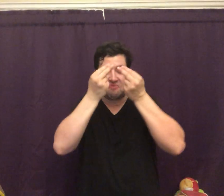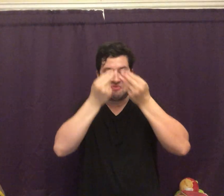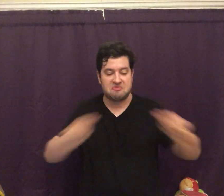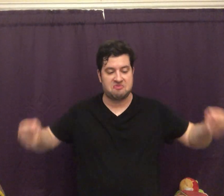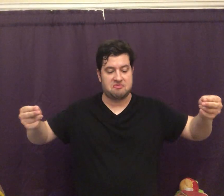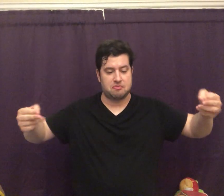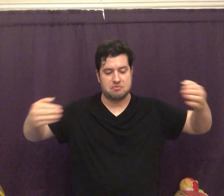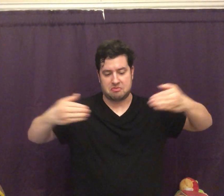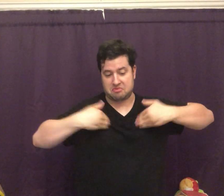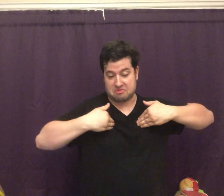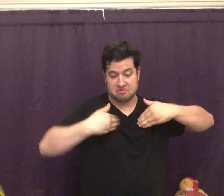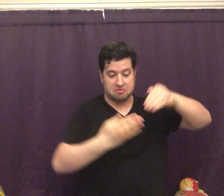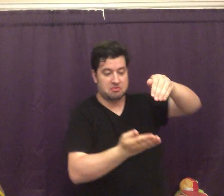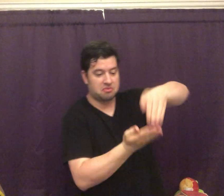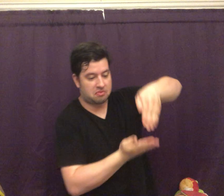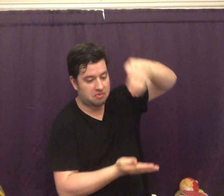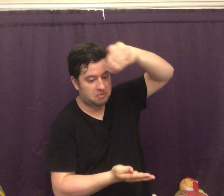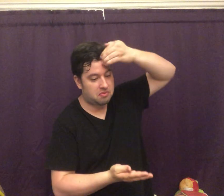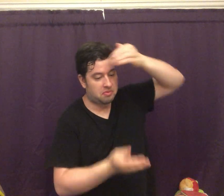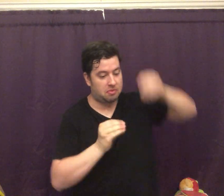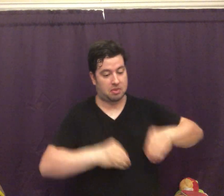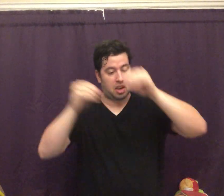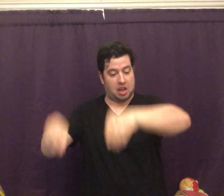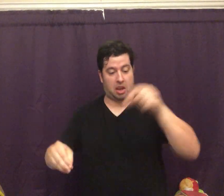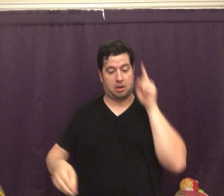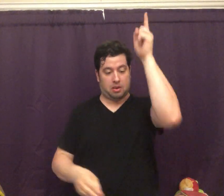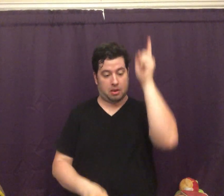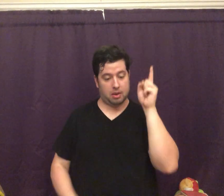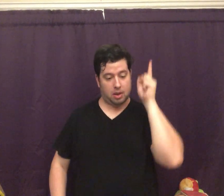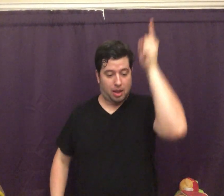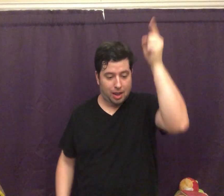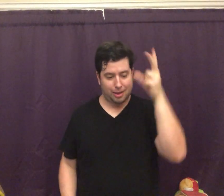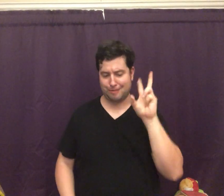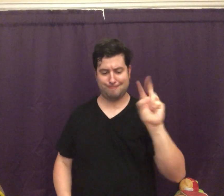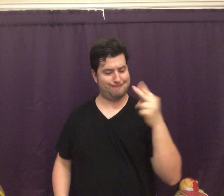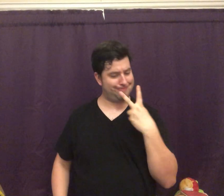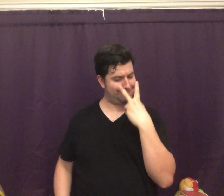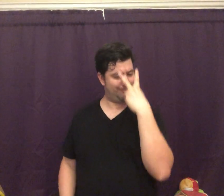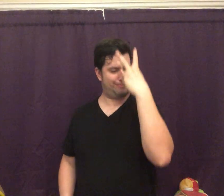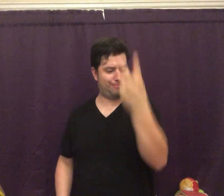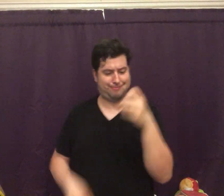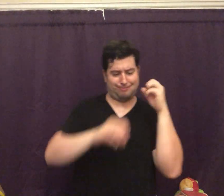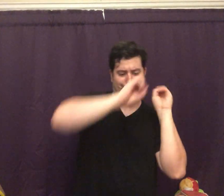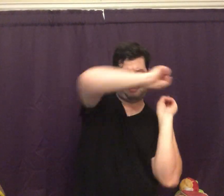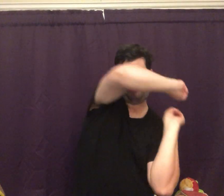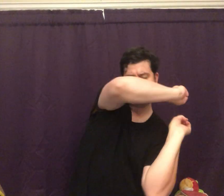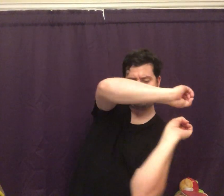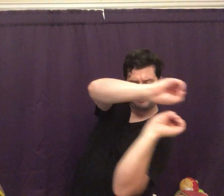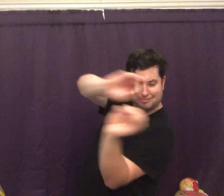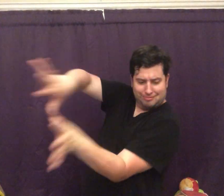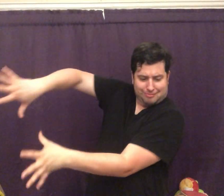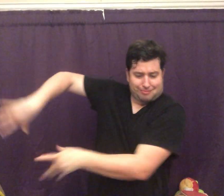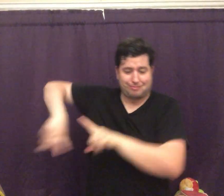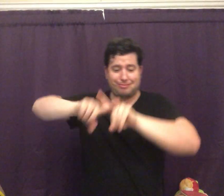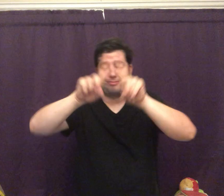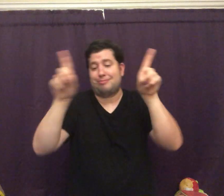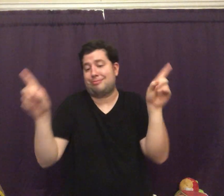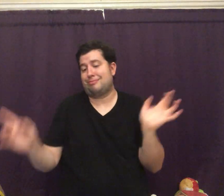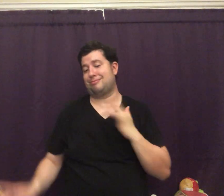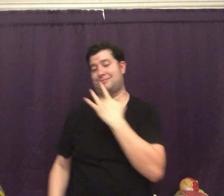She was hopelessly naive, so she had to pay the price. I moved her to the attic, out of sight and out of mind. I could have thrown her out, but I'm benevolent